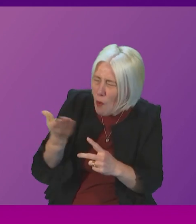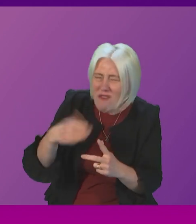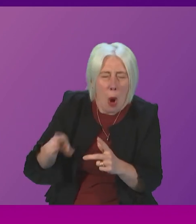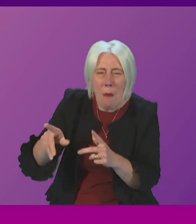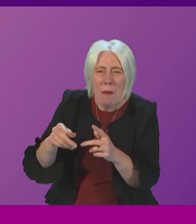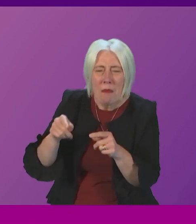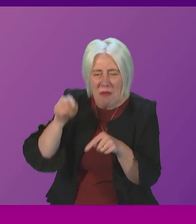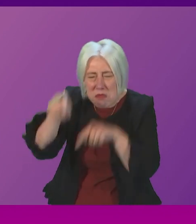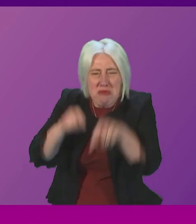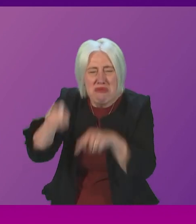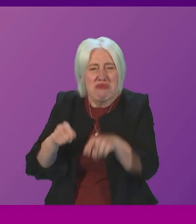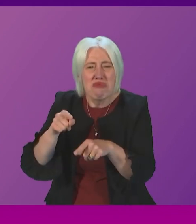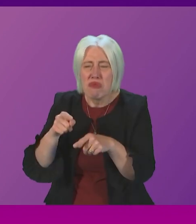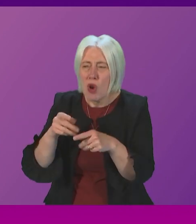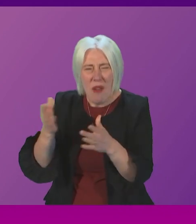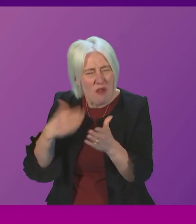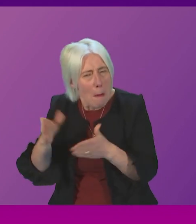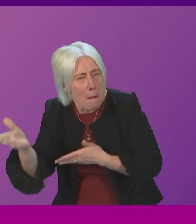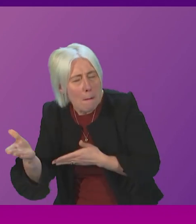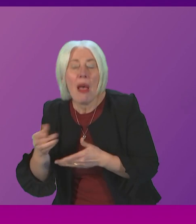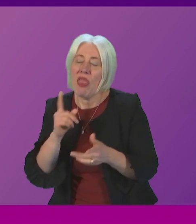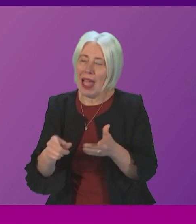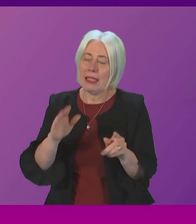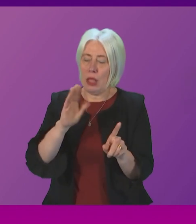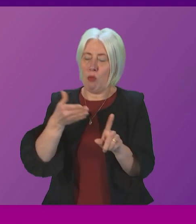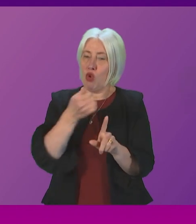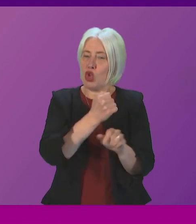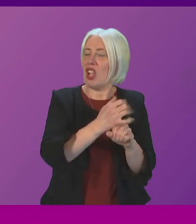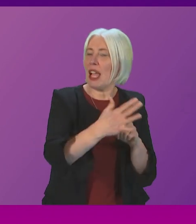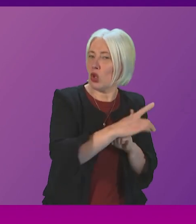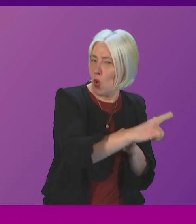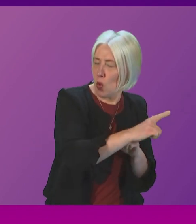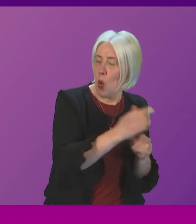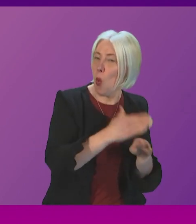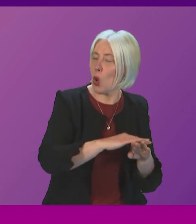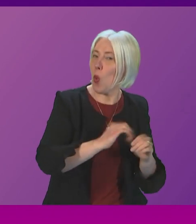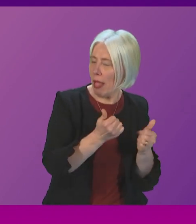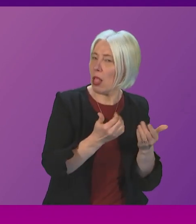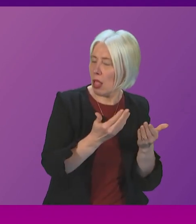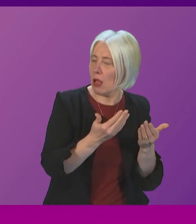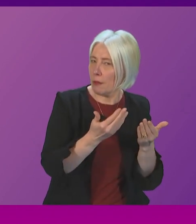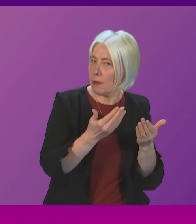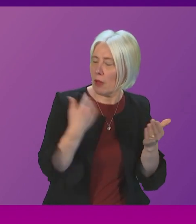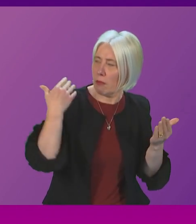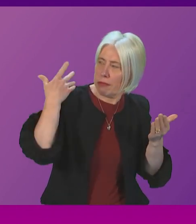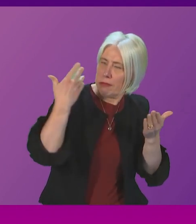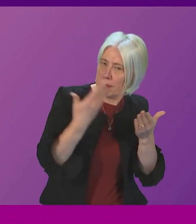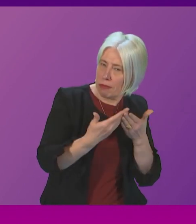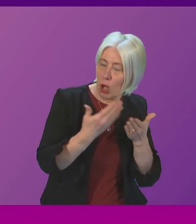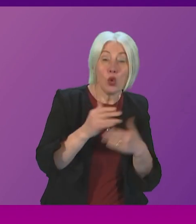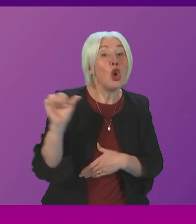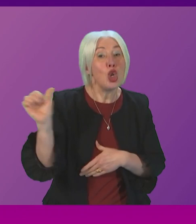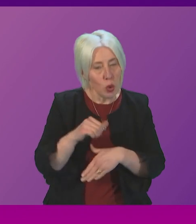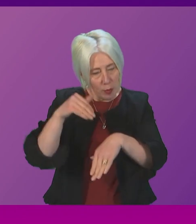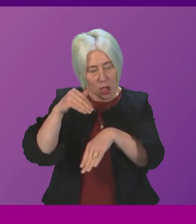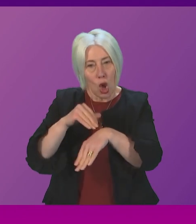and taking a public health approach to it that is the approach we have taken in Glasgow in particular that has worked so well over many many years so of course there should be